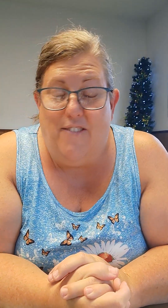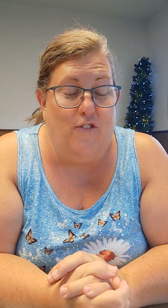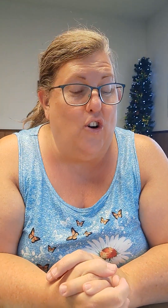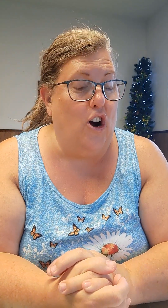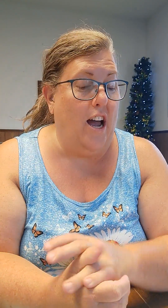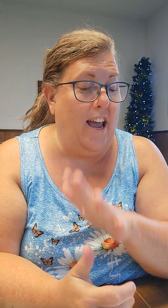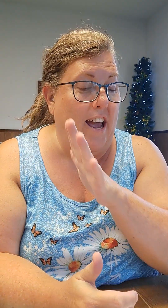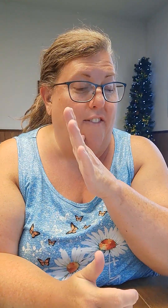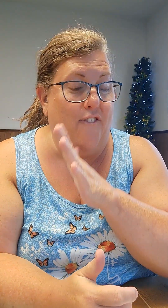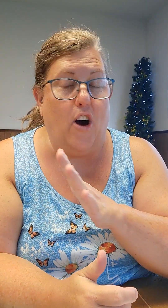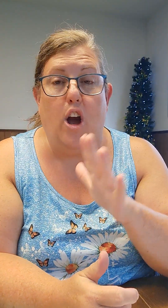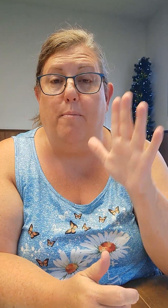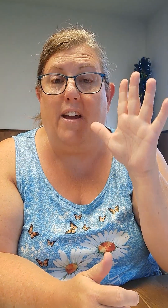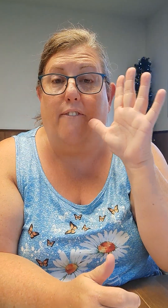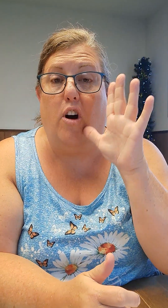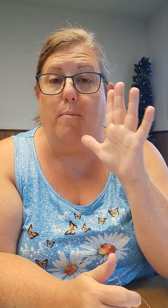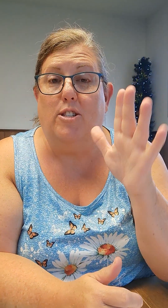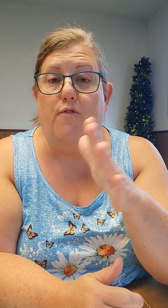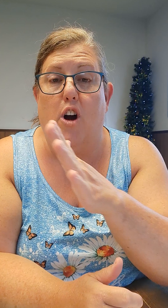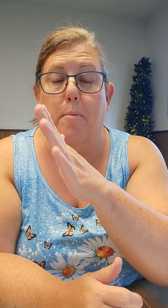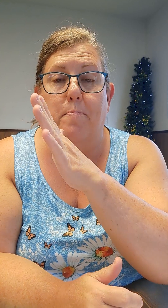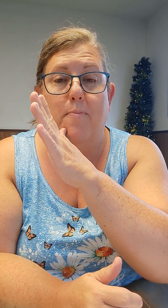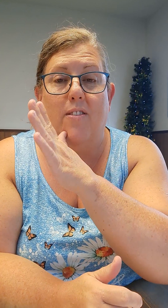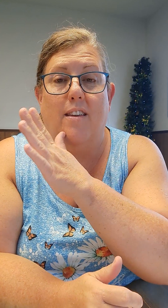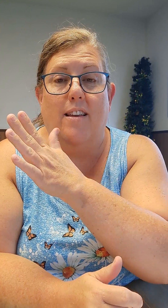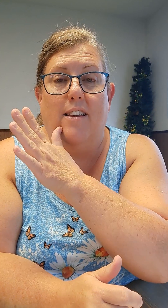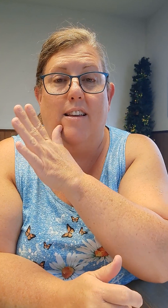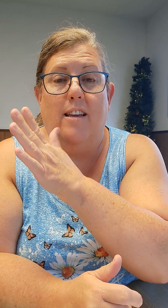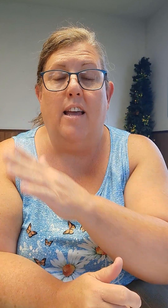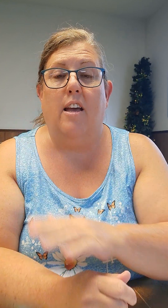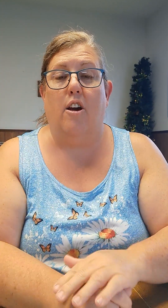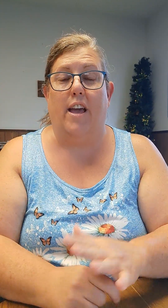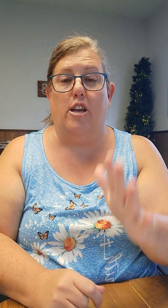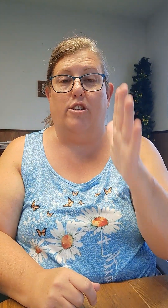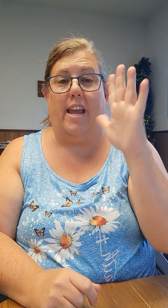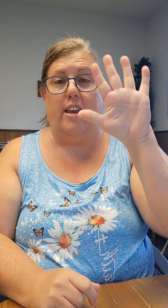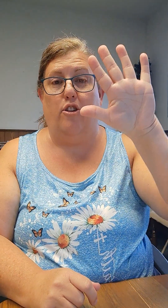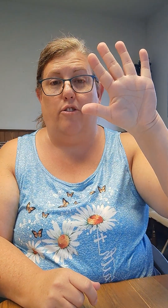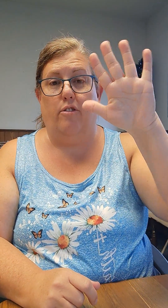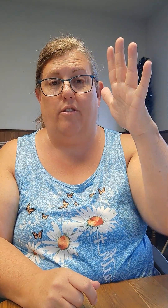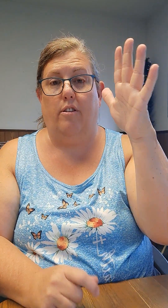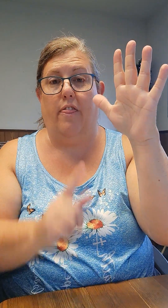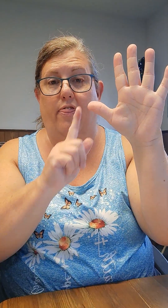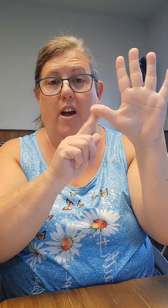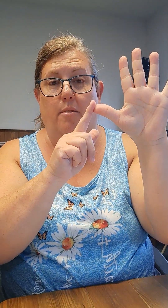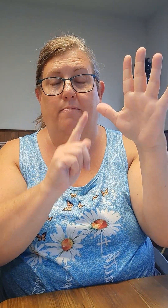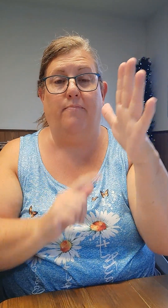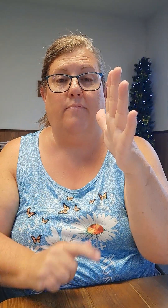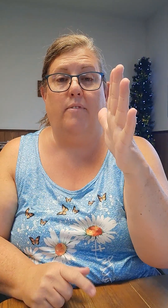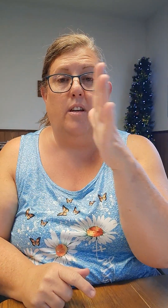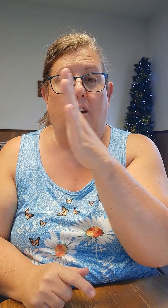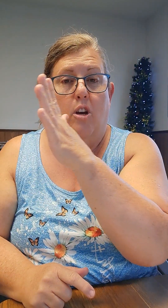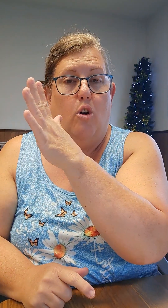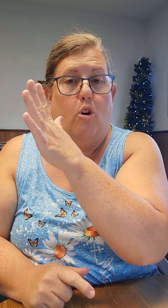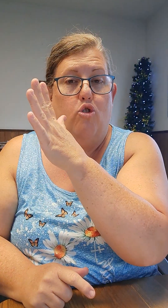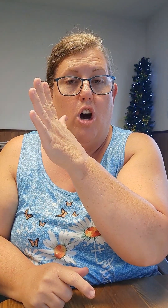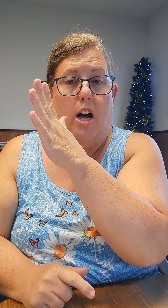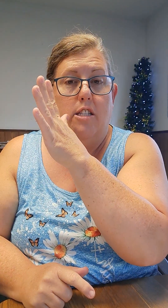for a farm. Yeah, farm. Let's do farm. Okay, you're taking your thumb, go across,